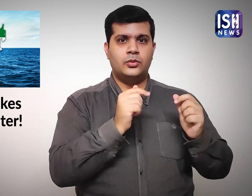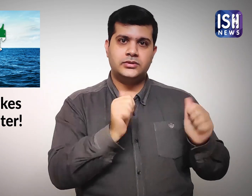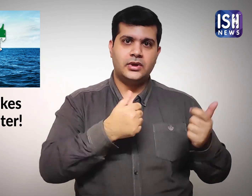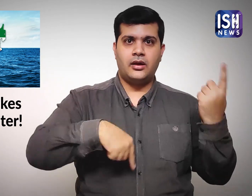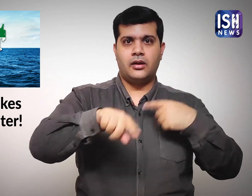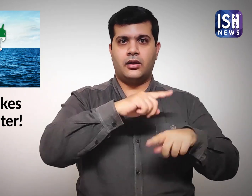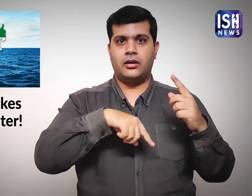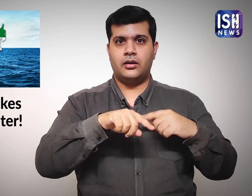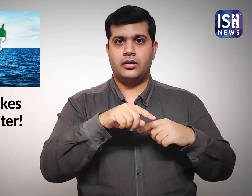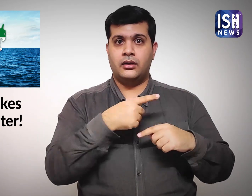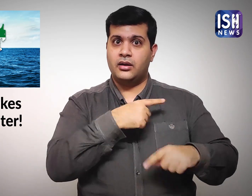12.